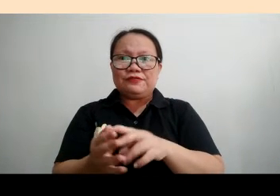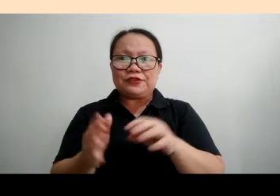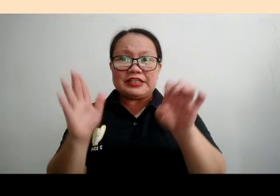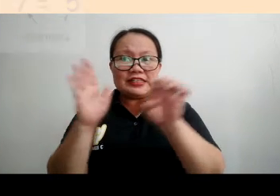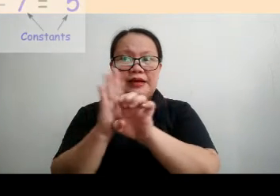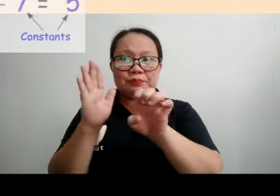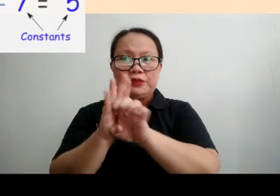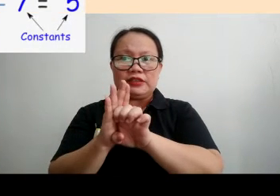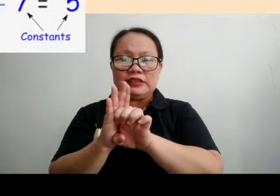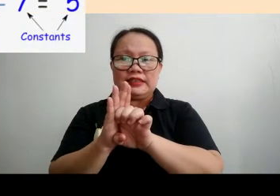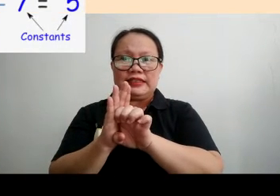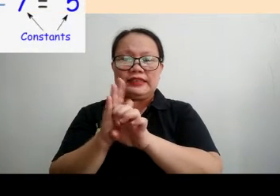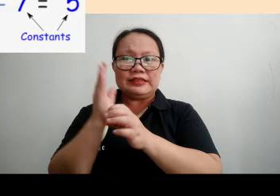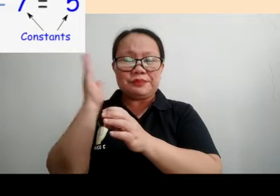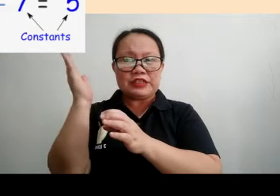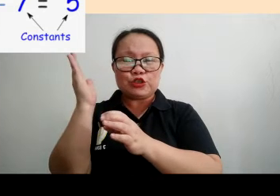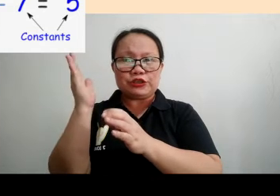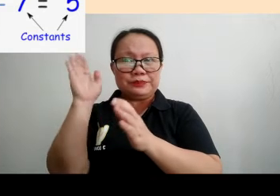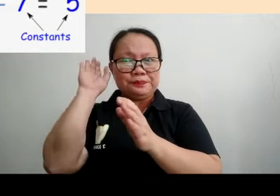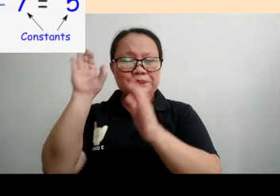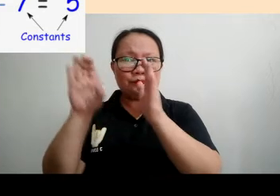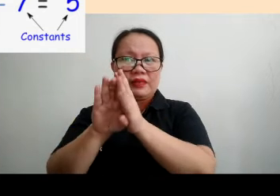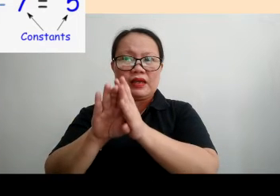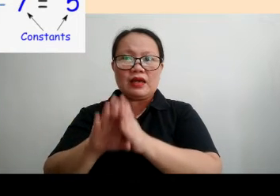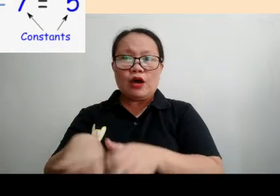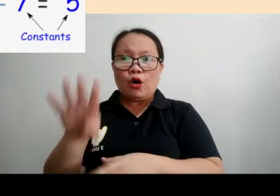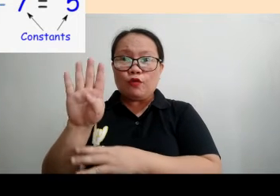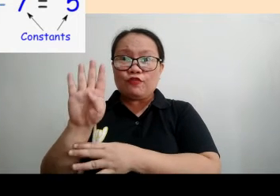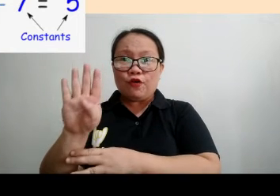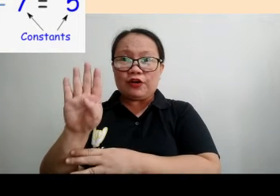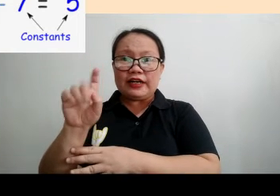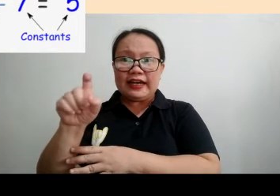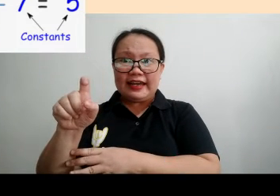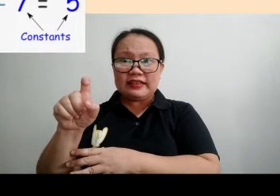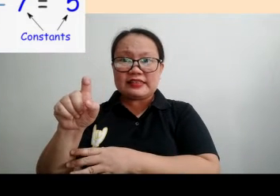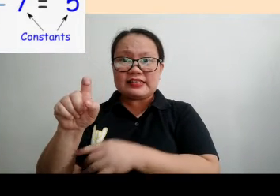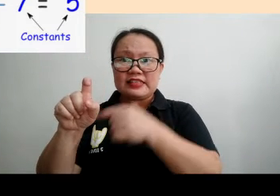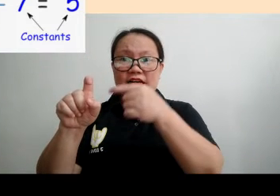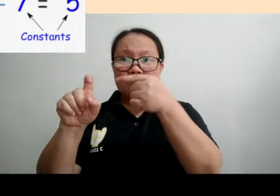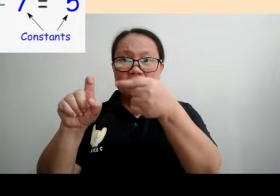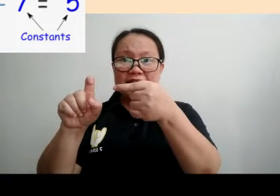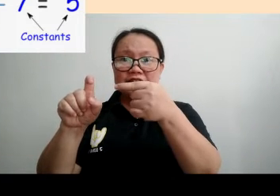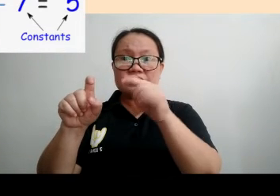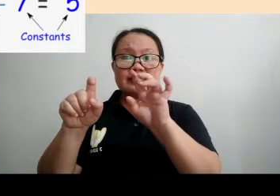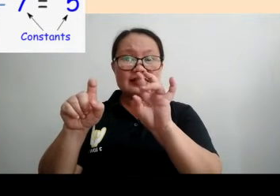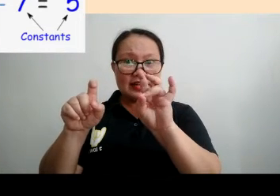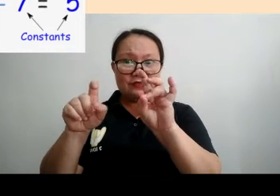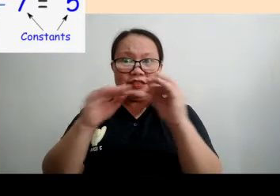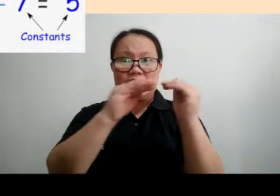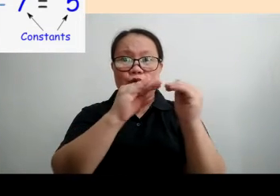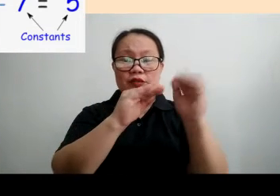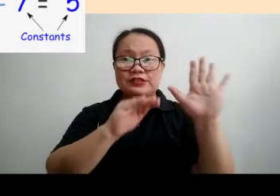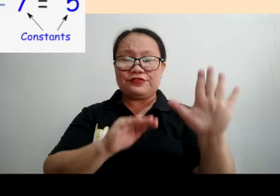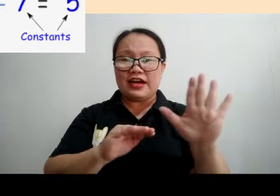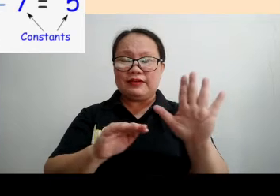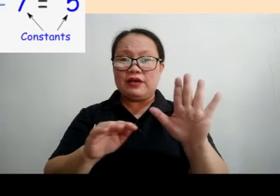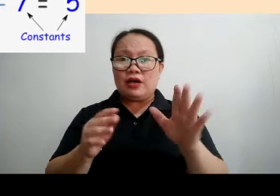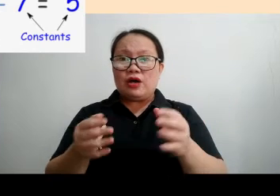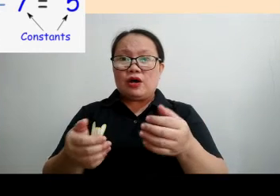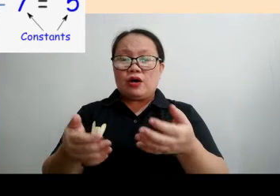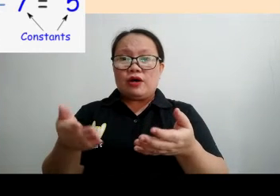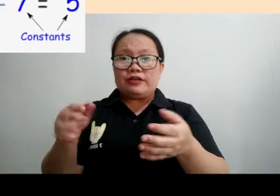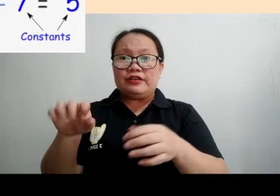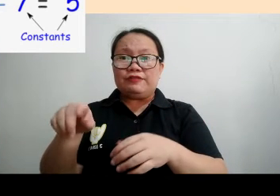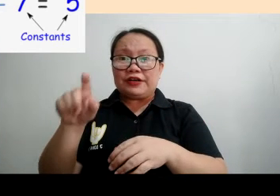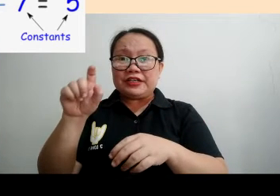For example, in the picture, 4x minus 7 equals 5.